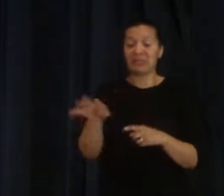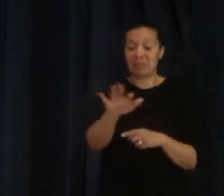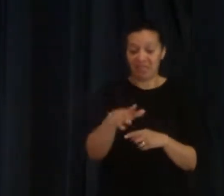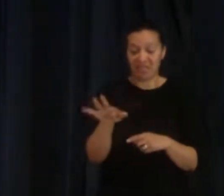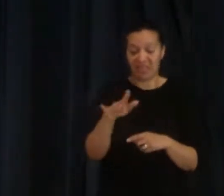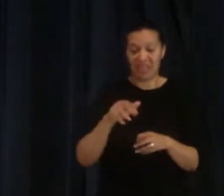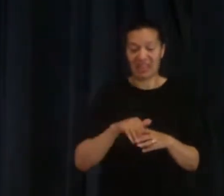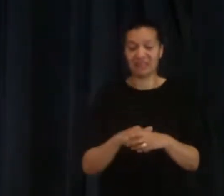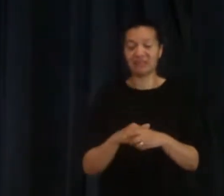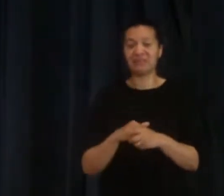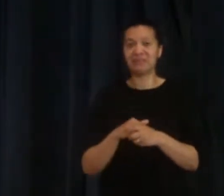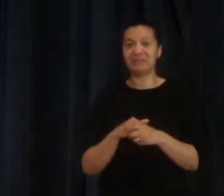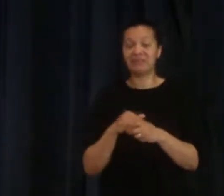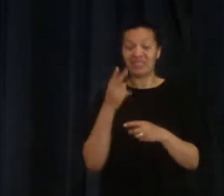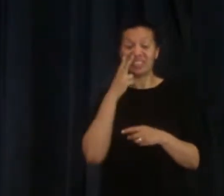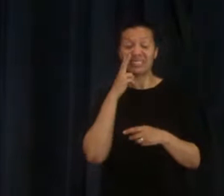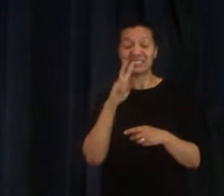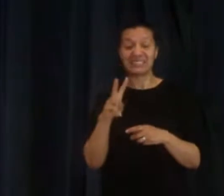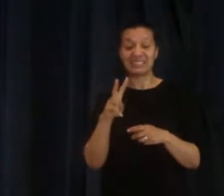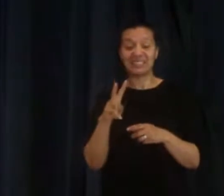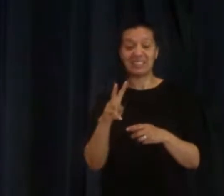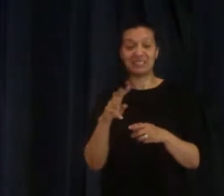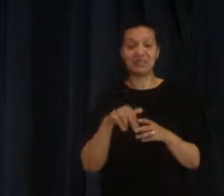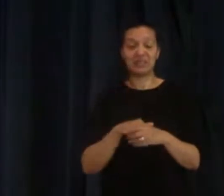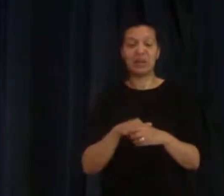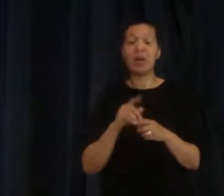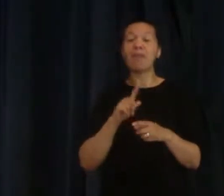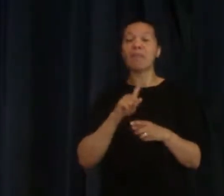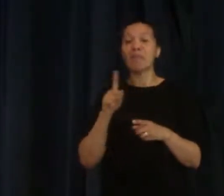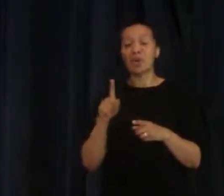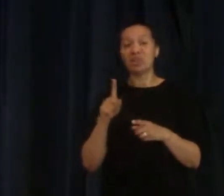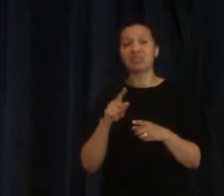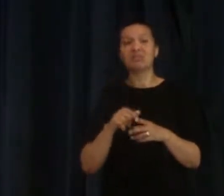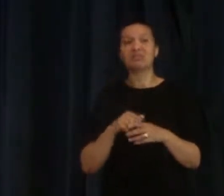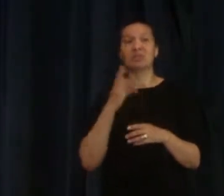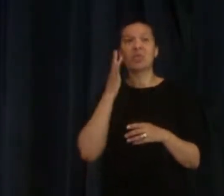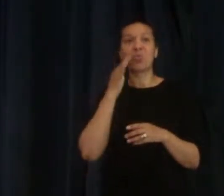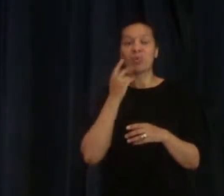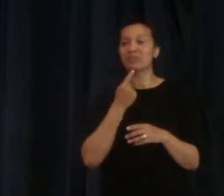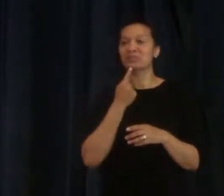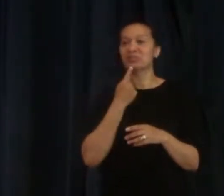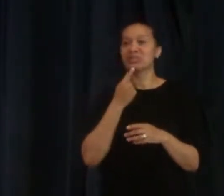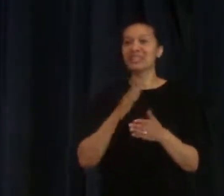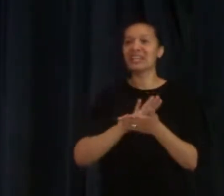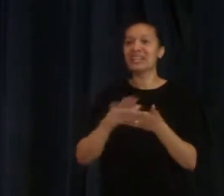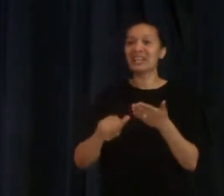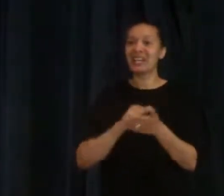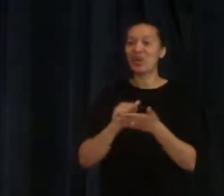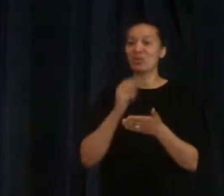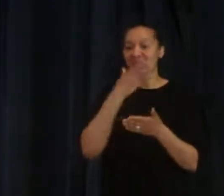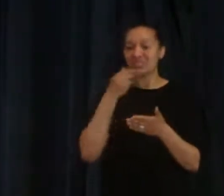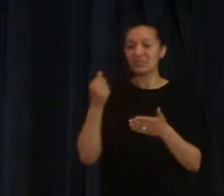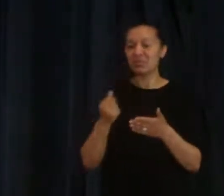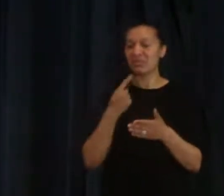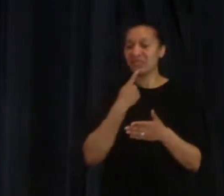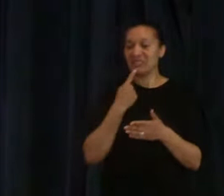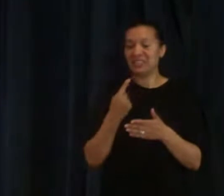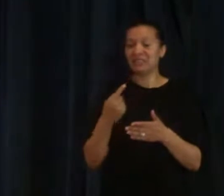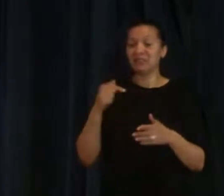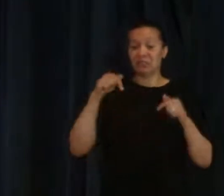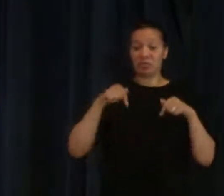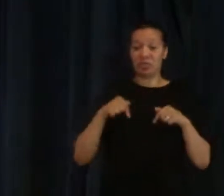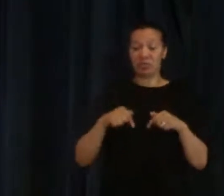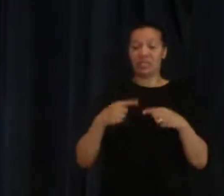But when we bring words of knowledge, when, you know, I only use myself as an example because I don't want to, but when I come up here and say,